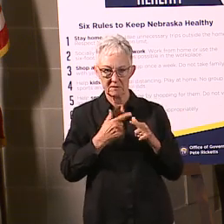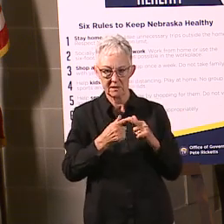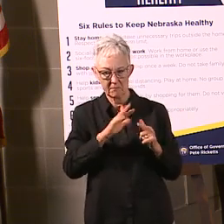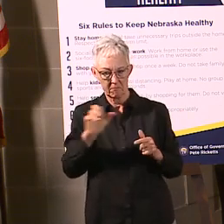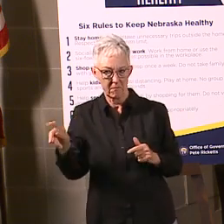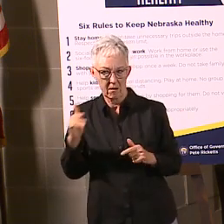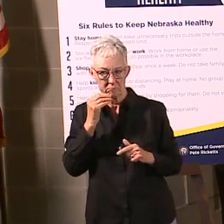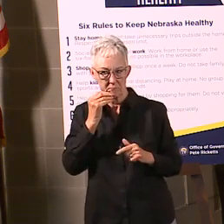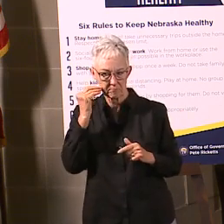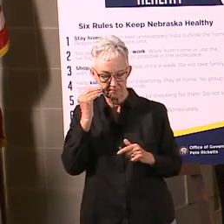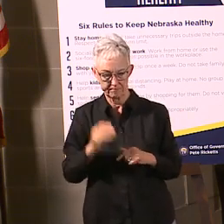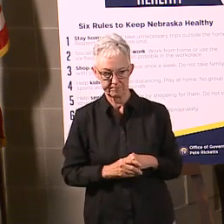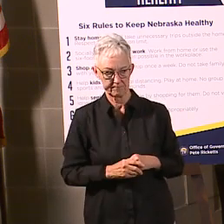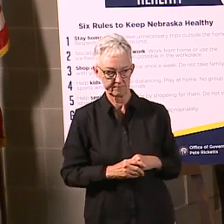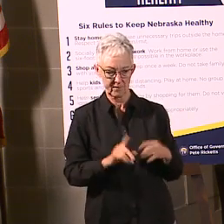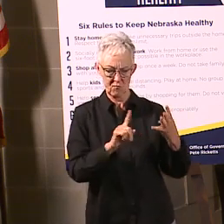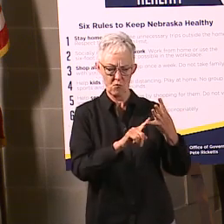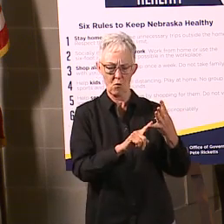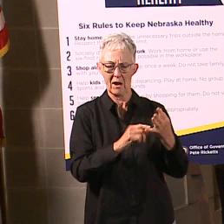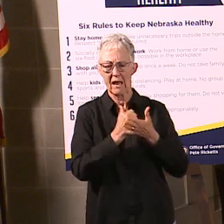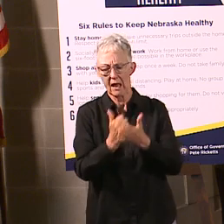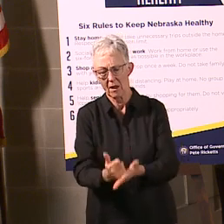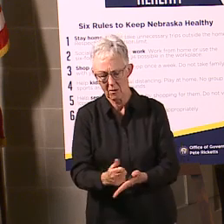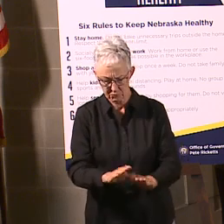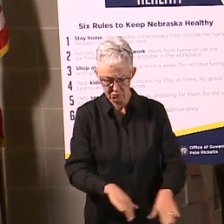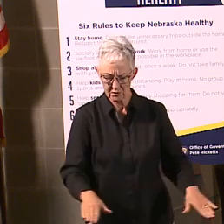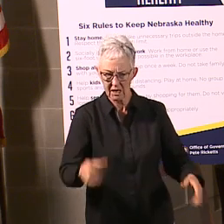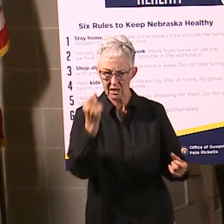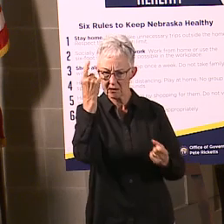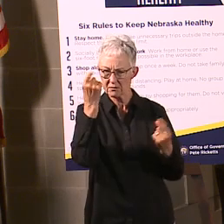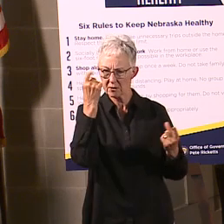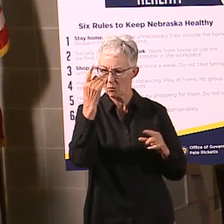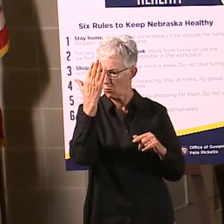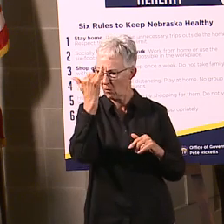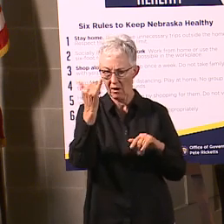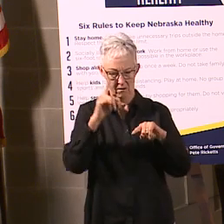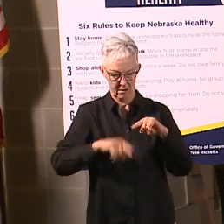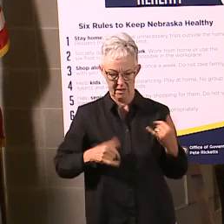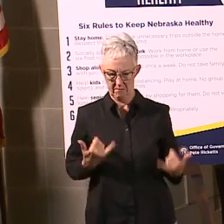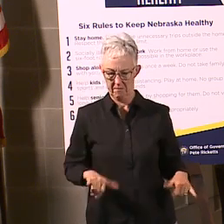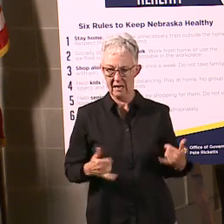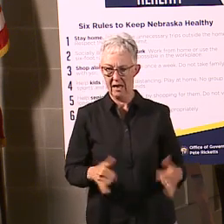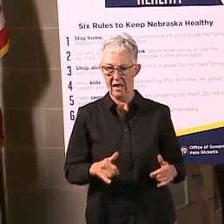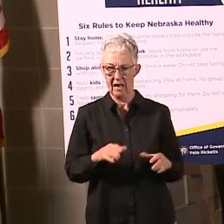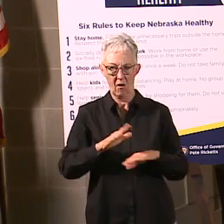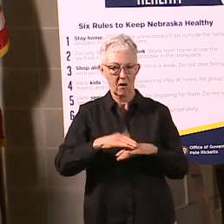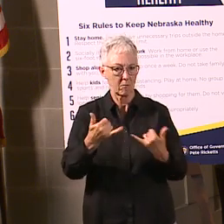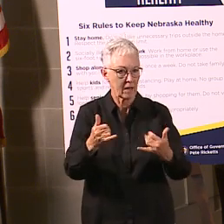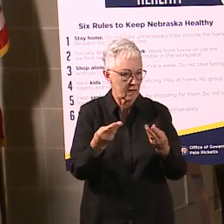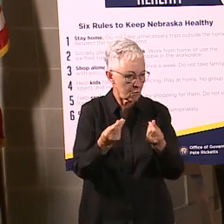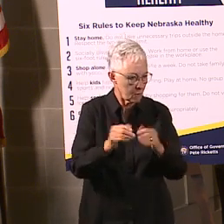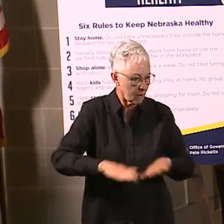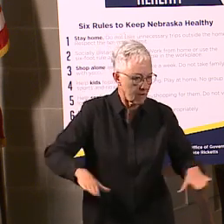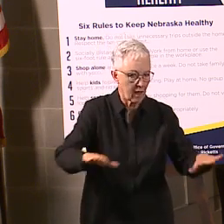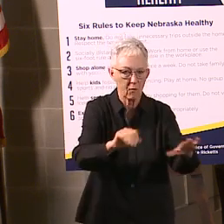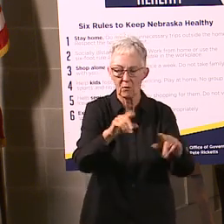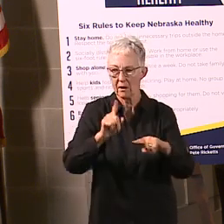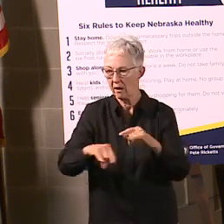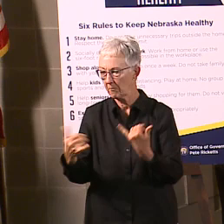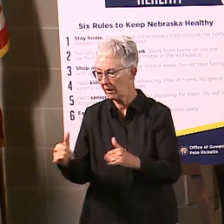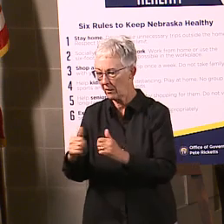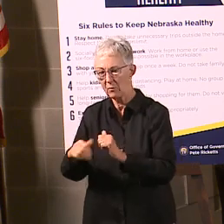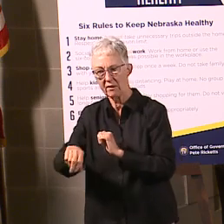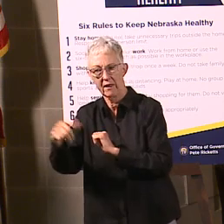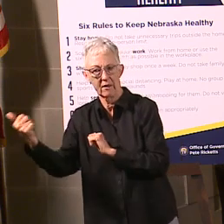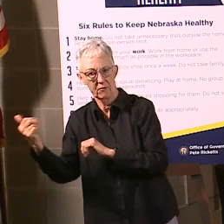Number four, help children. Keep them at home to play. Avoid group sports. Avoid playgrounds. Help seniors.